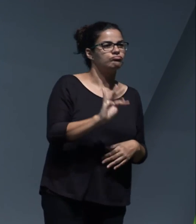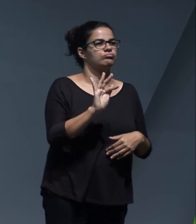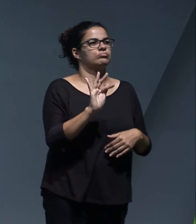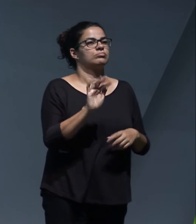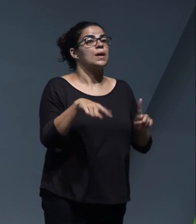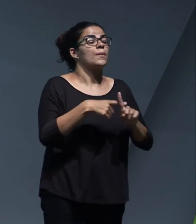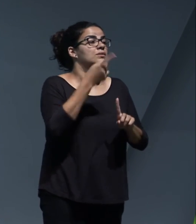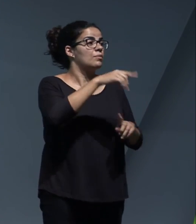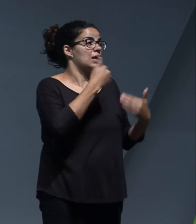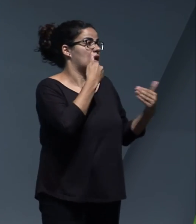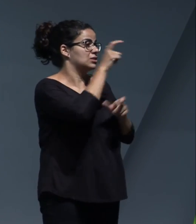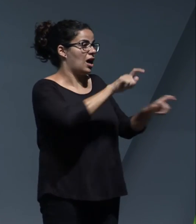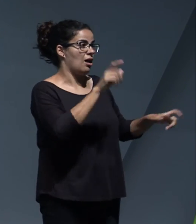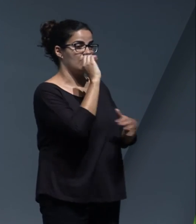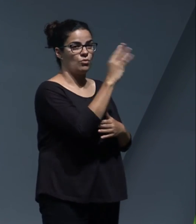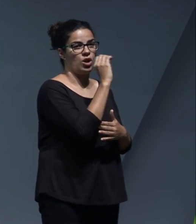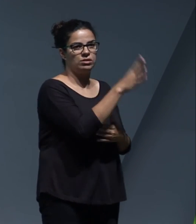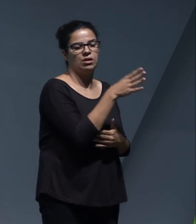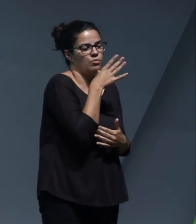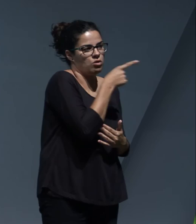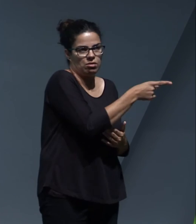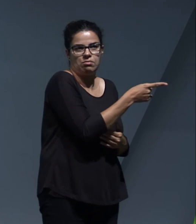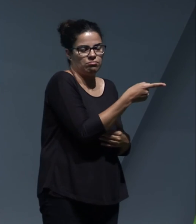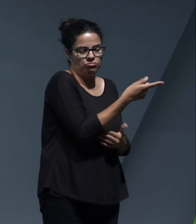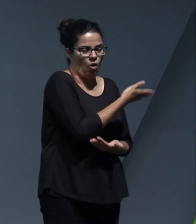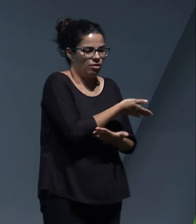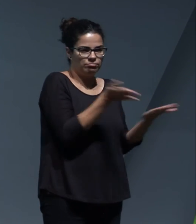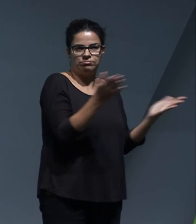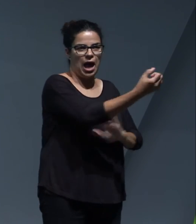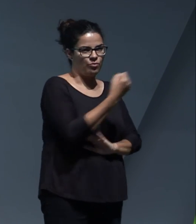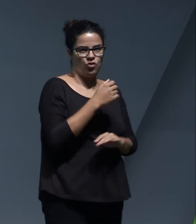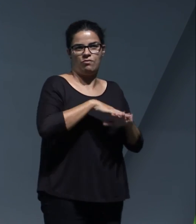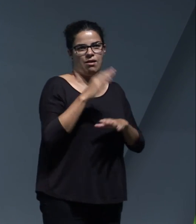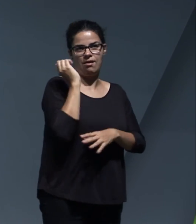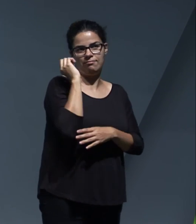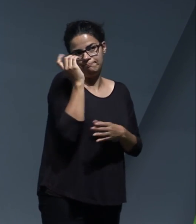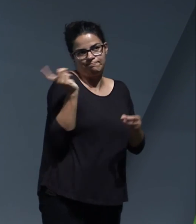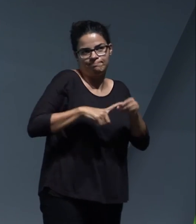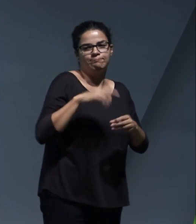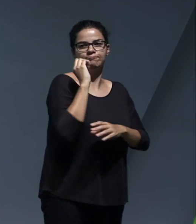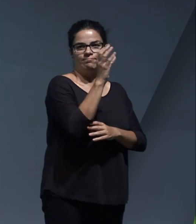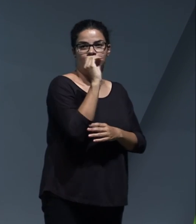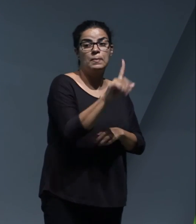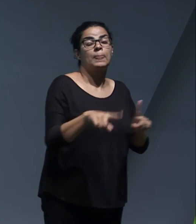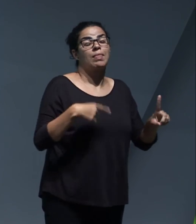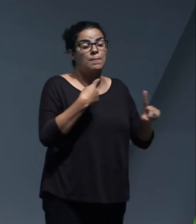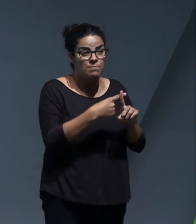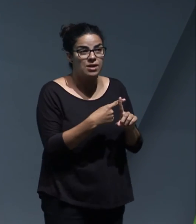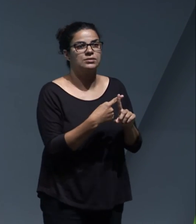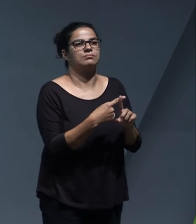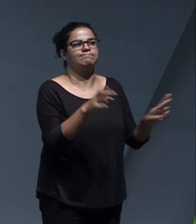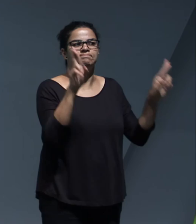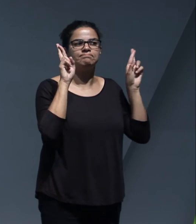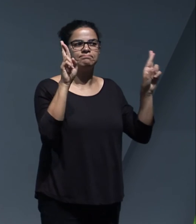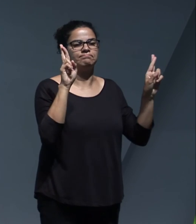to the speakers, I'd like to thank you for your willingness to take part, and I wish all of you,